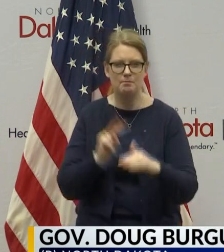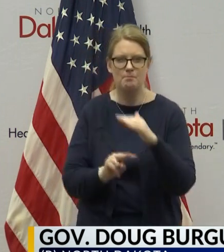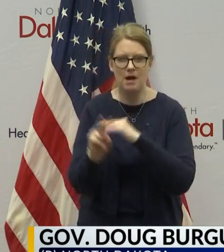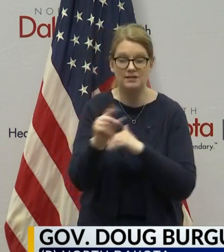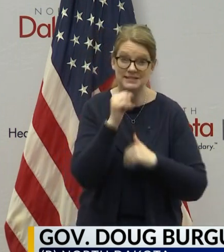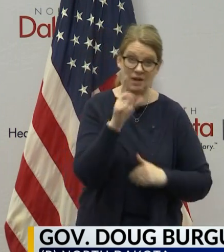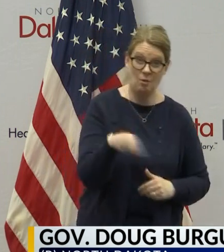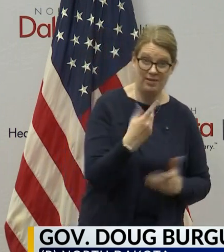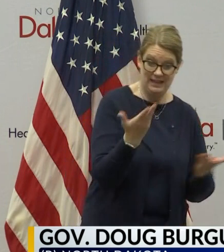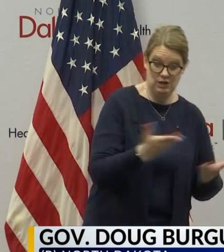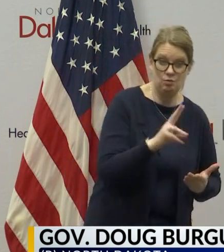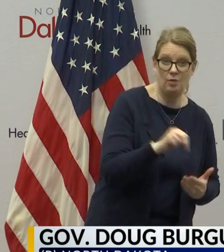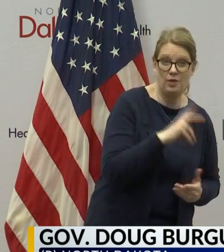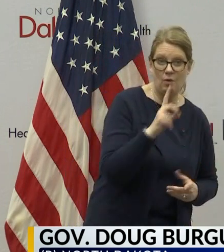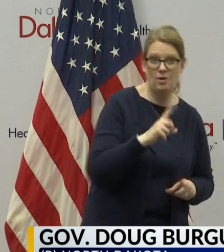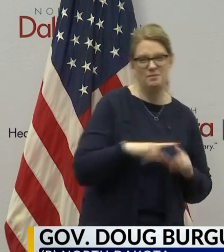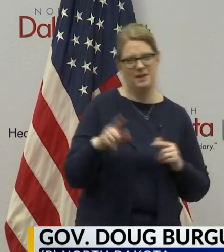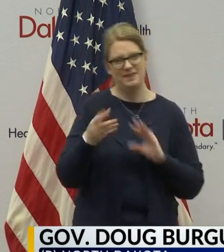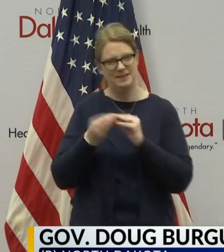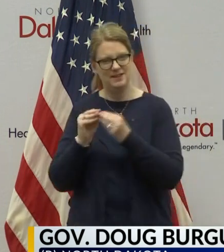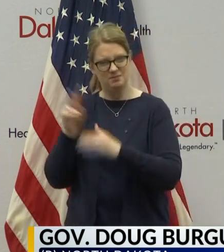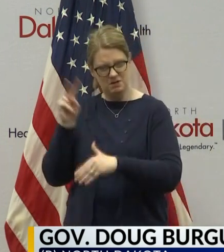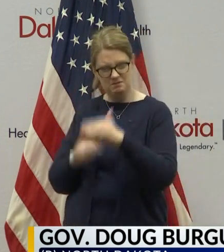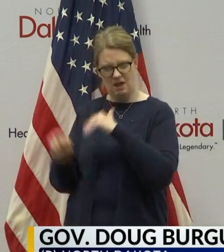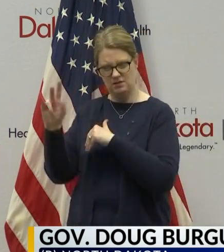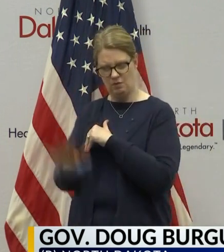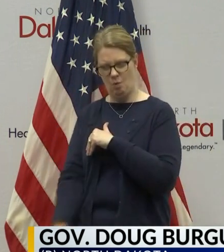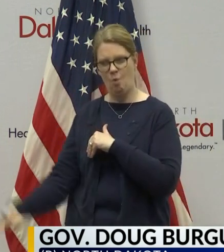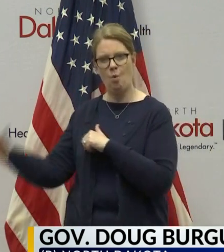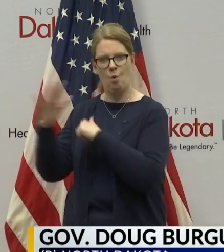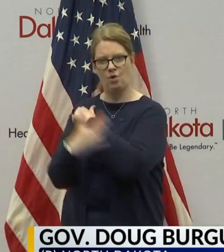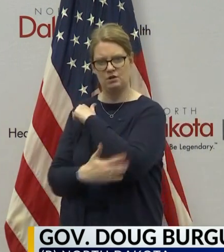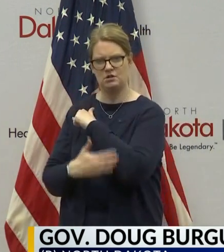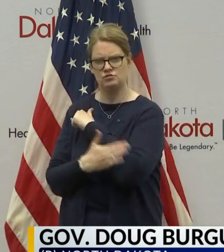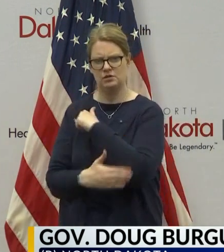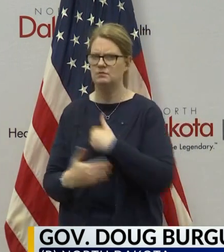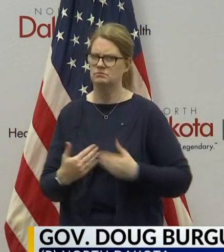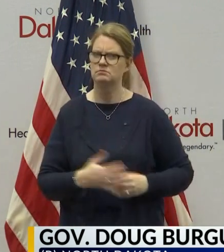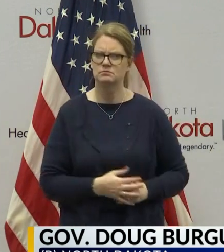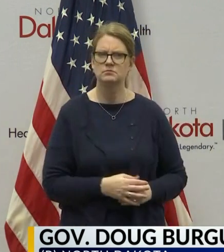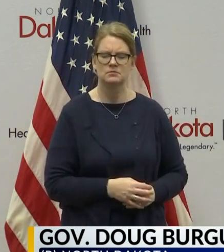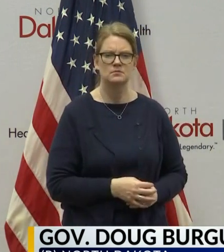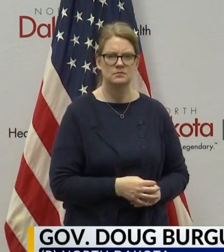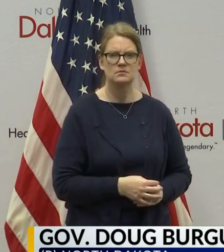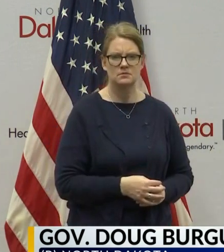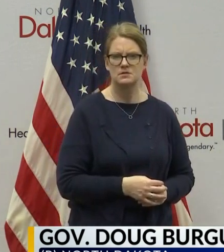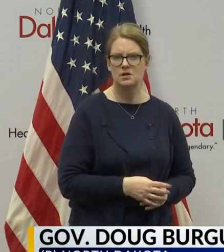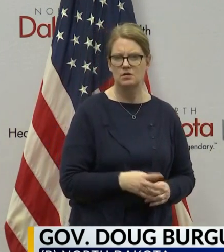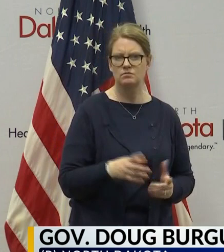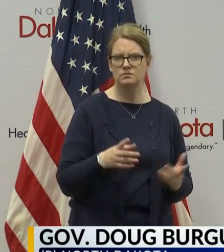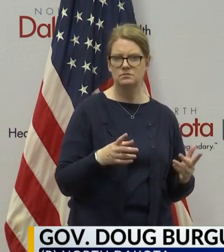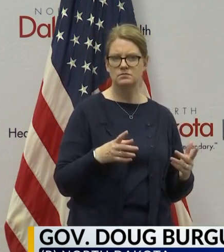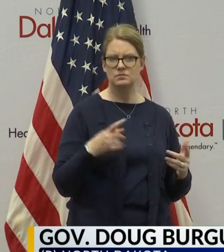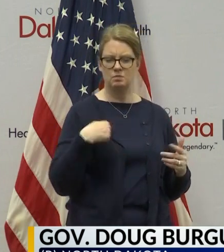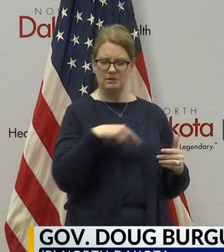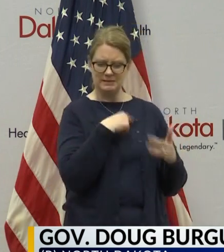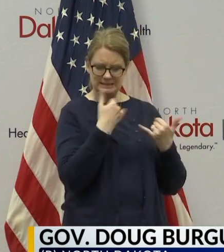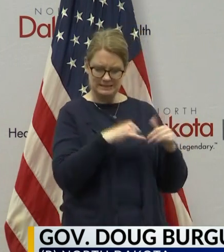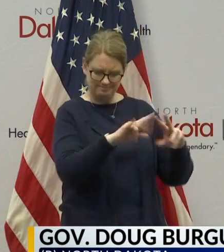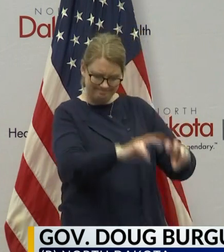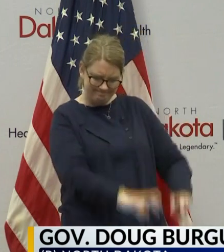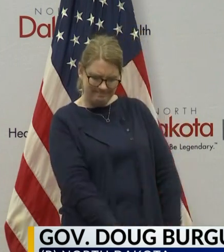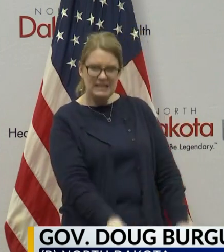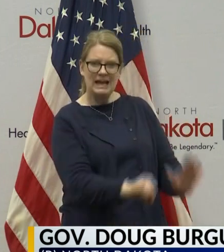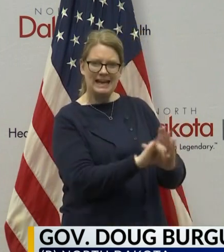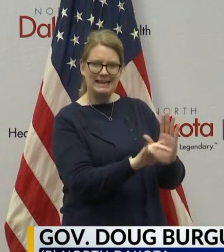just here in North Dakota, but the models of this country, and we want to continue to try to identify that information. The faster